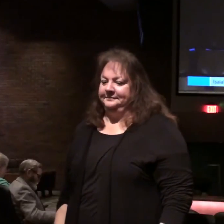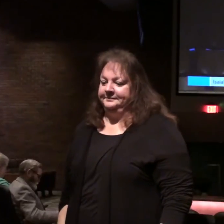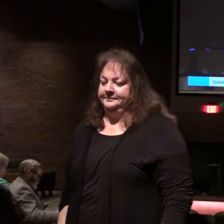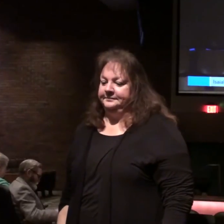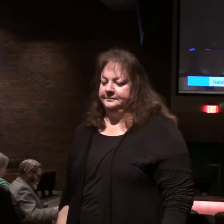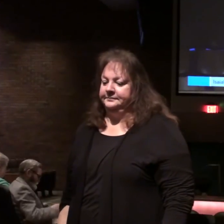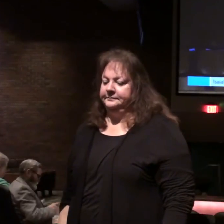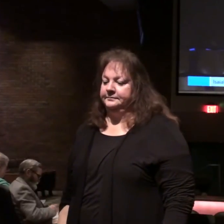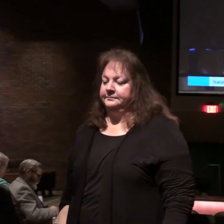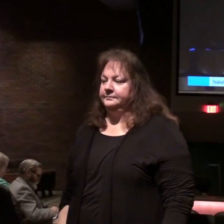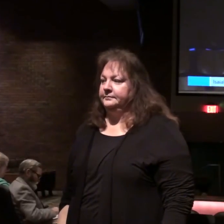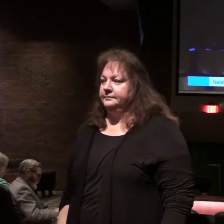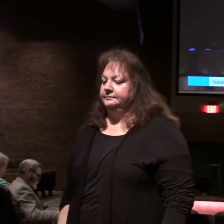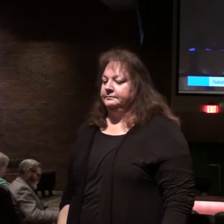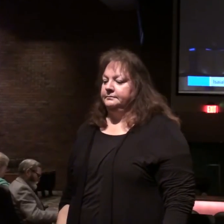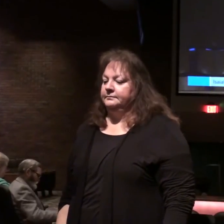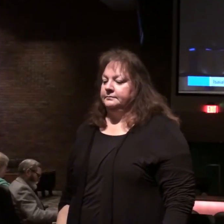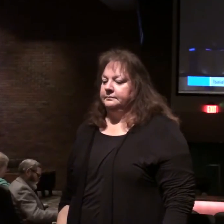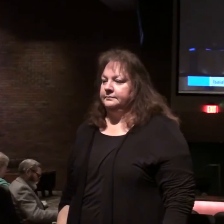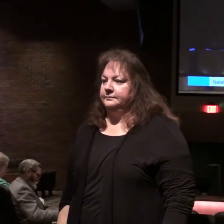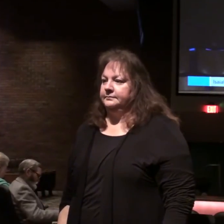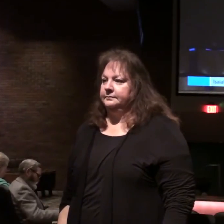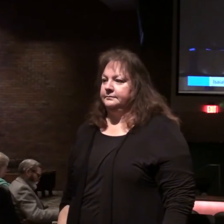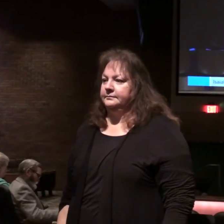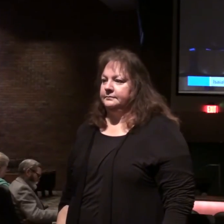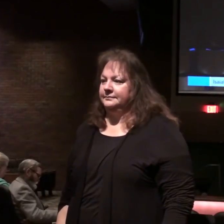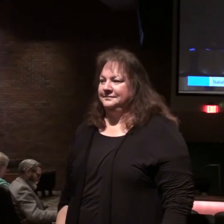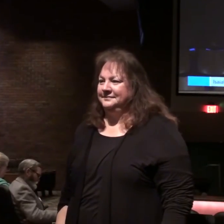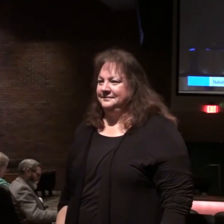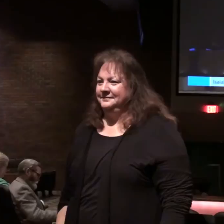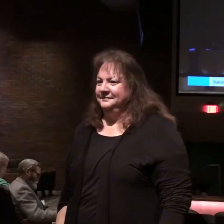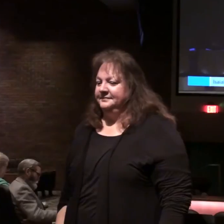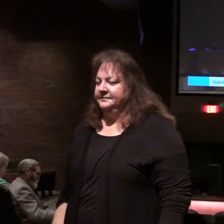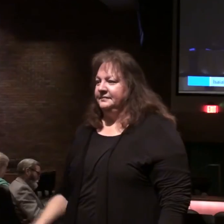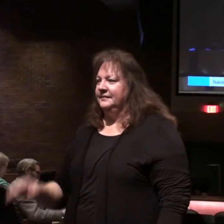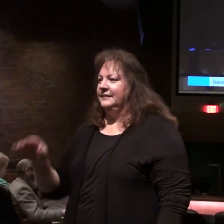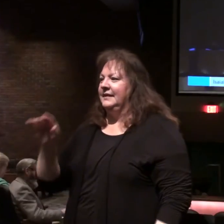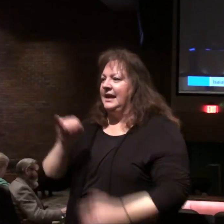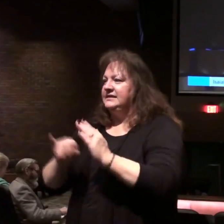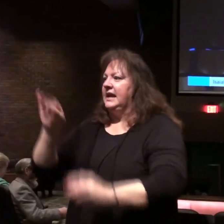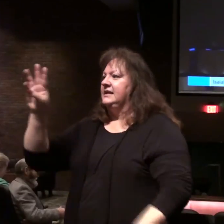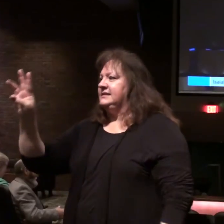the Lord high on earth. We want to be in Isaiah 6. E3.